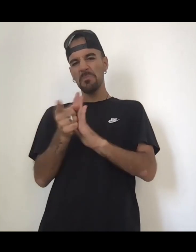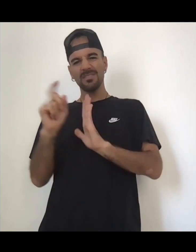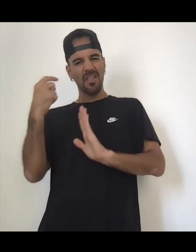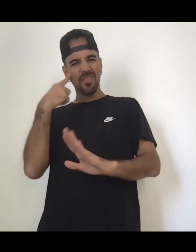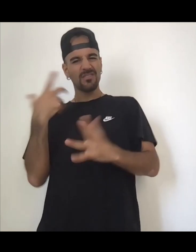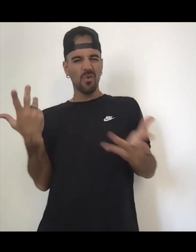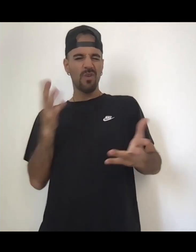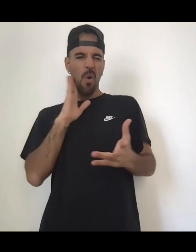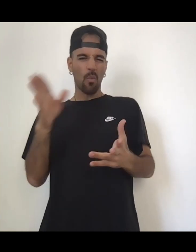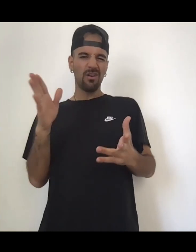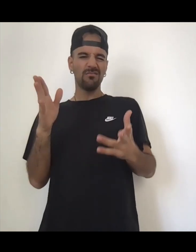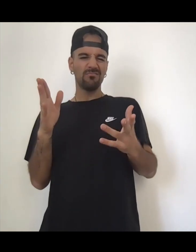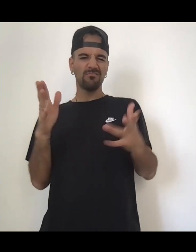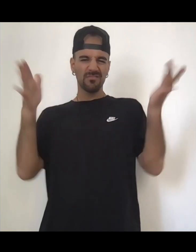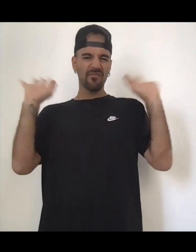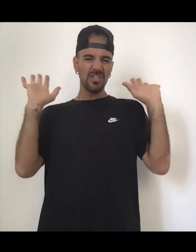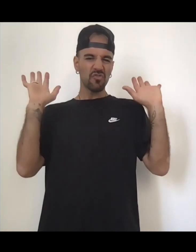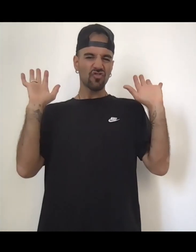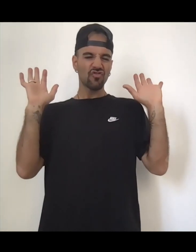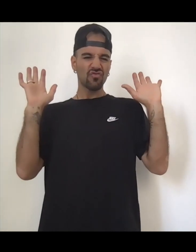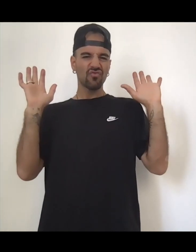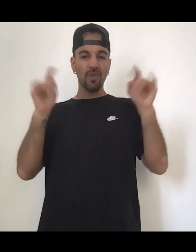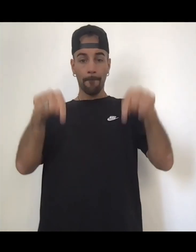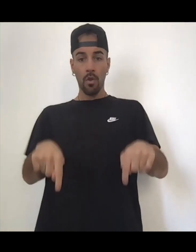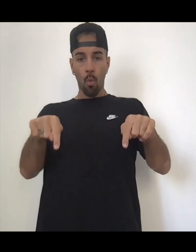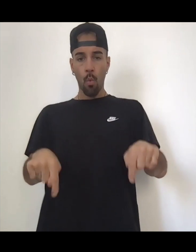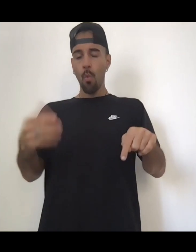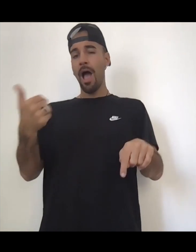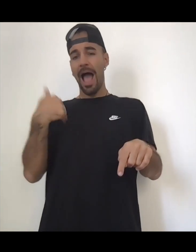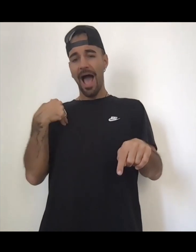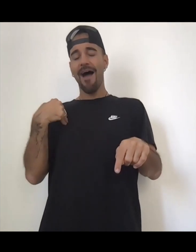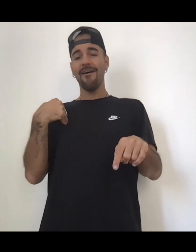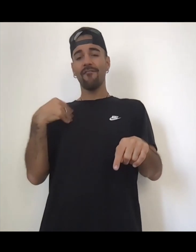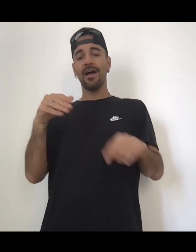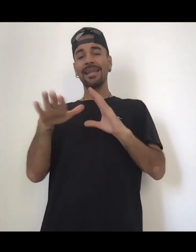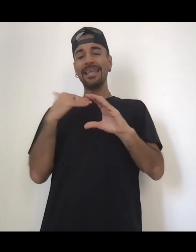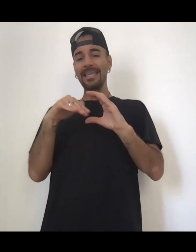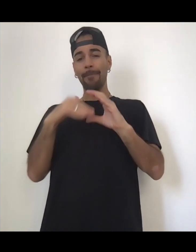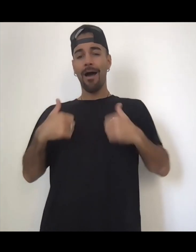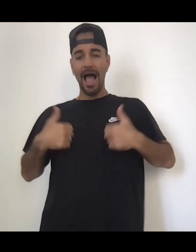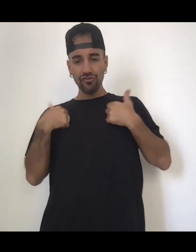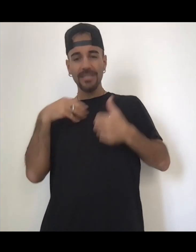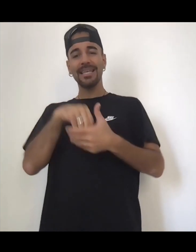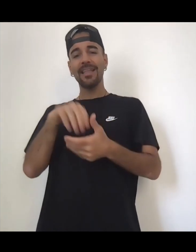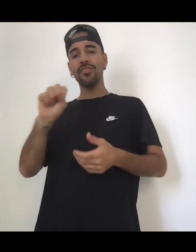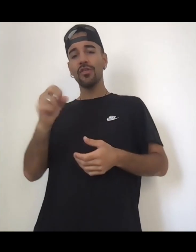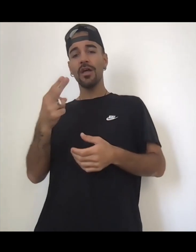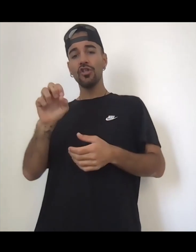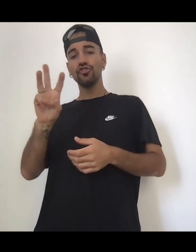ish um there's gonna be an email below in the show notes or on lol oh my god